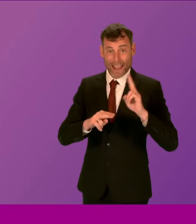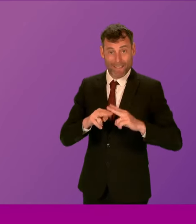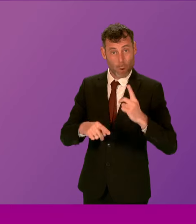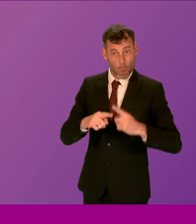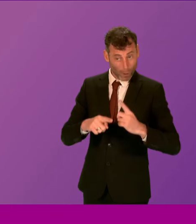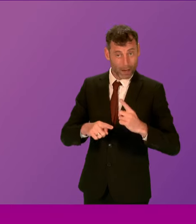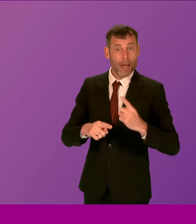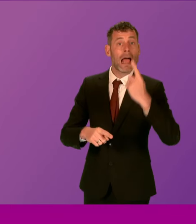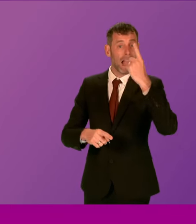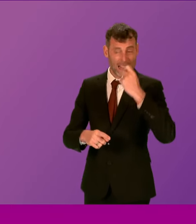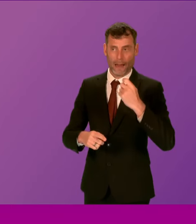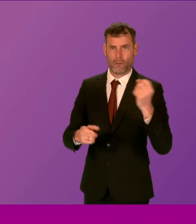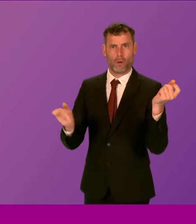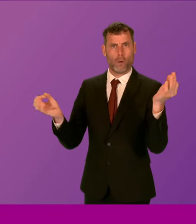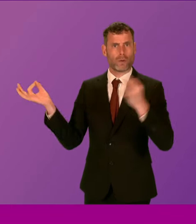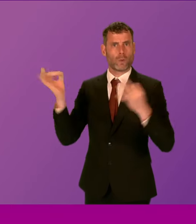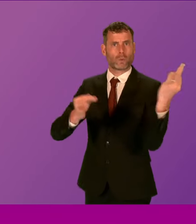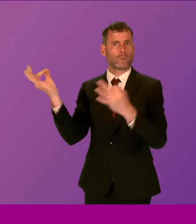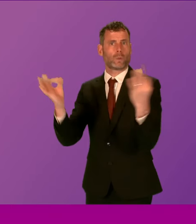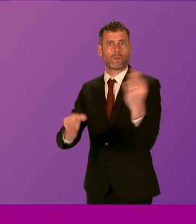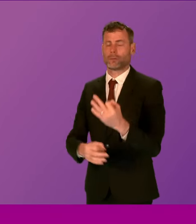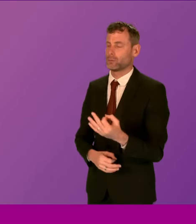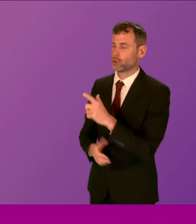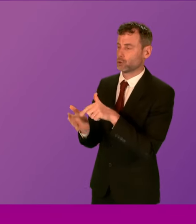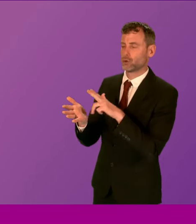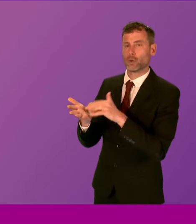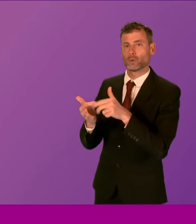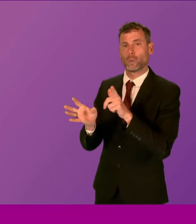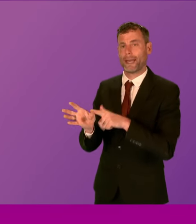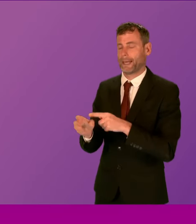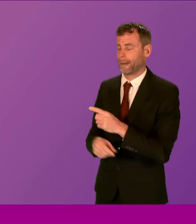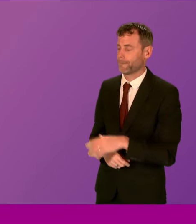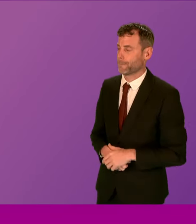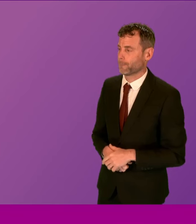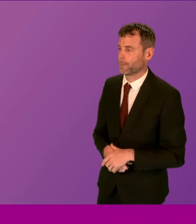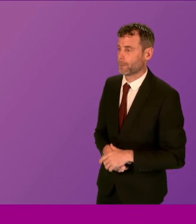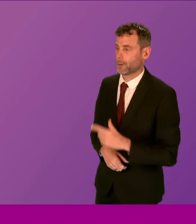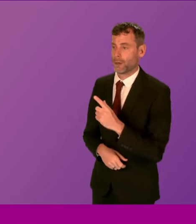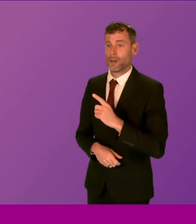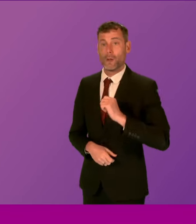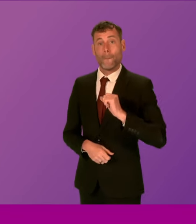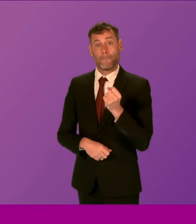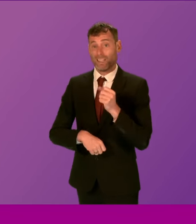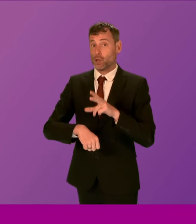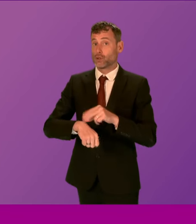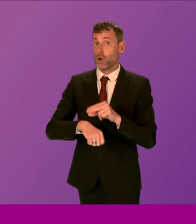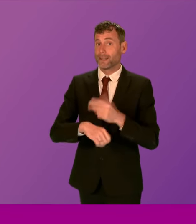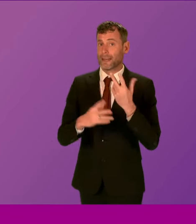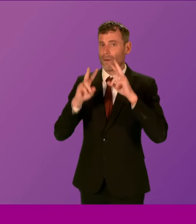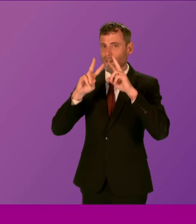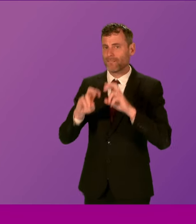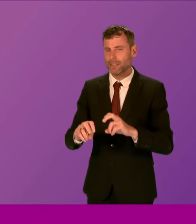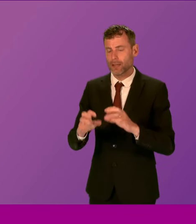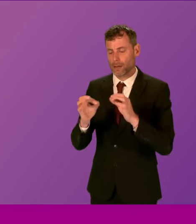contributing. And I call John Swinney. The First Minister will be aware that Police Scotland are investigating the suspected murder